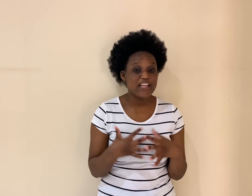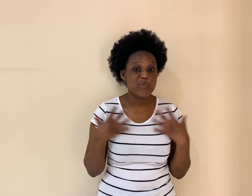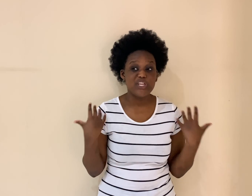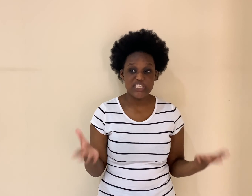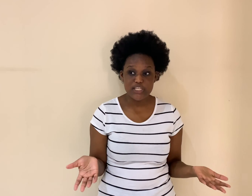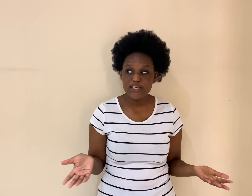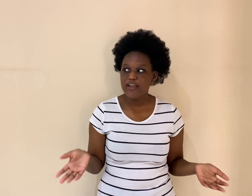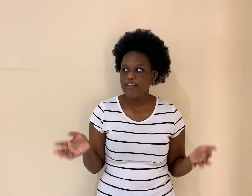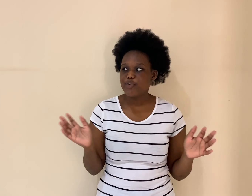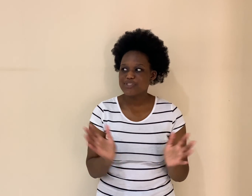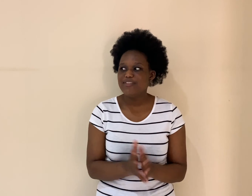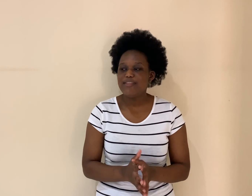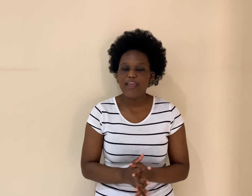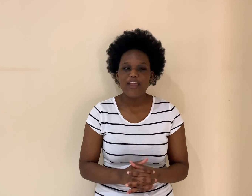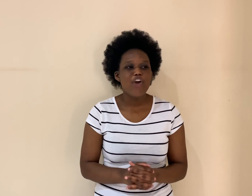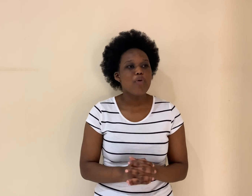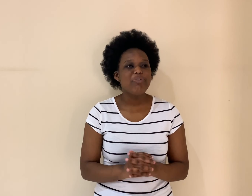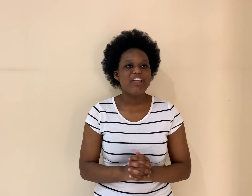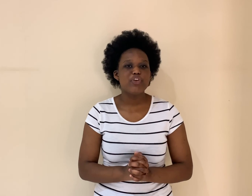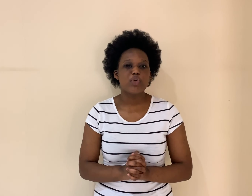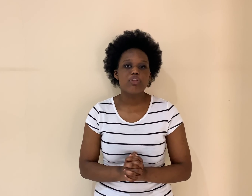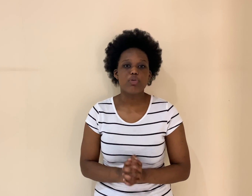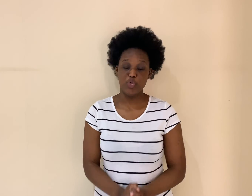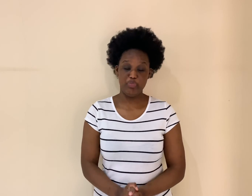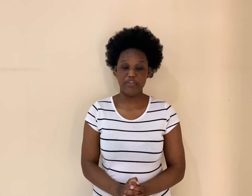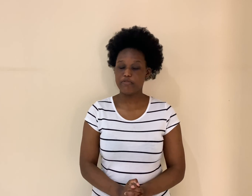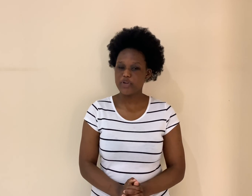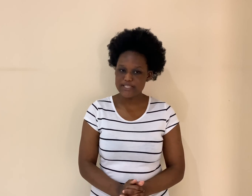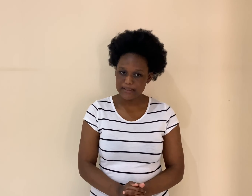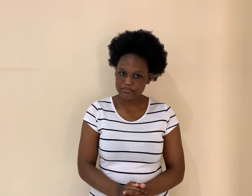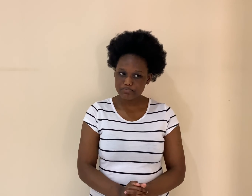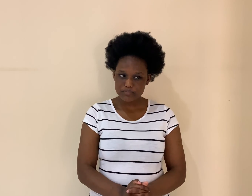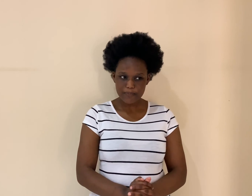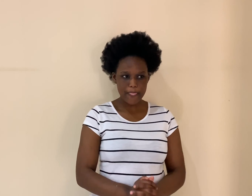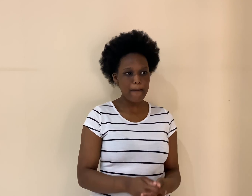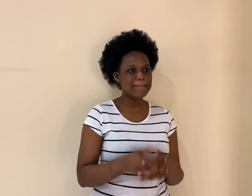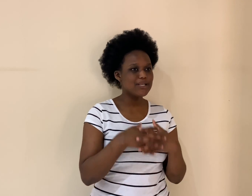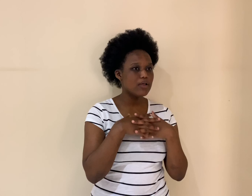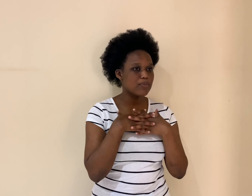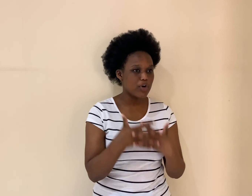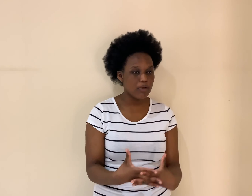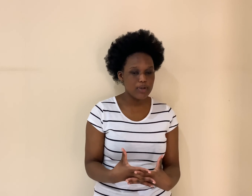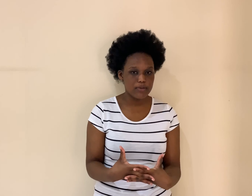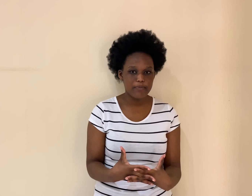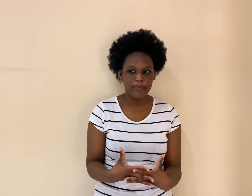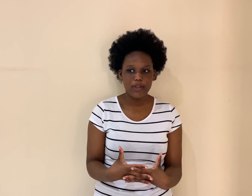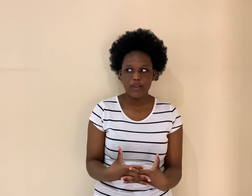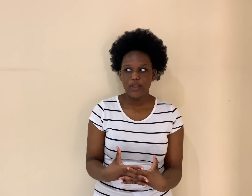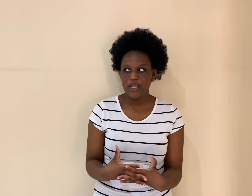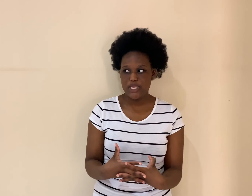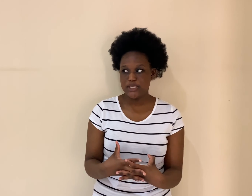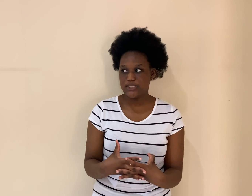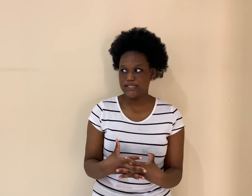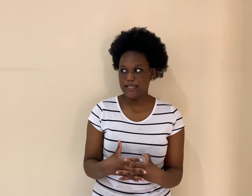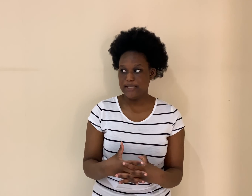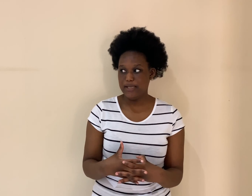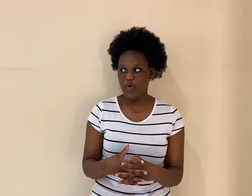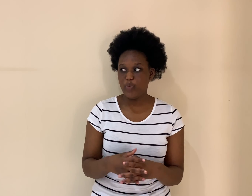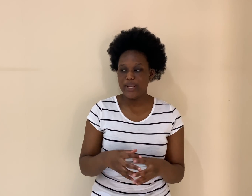that we need if it wasn't dead, planet Earth would be freezing. But, now, the problem is when